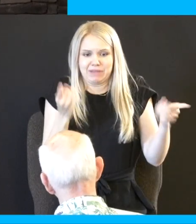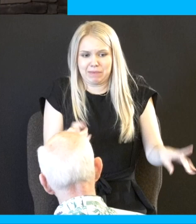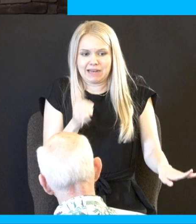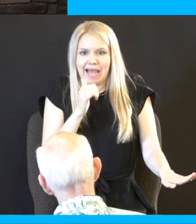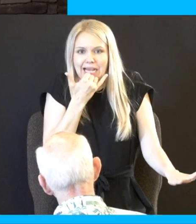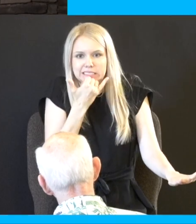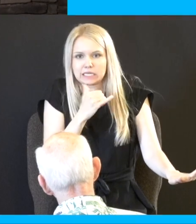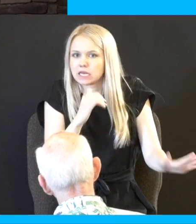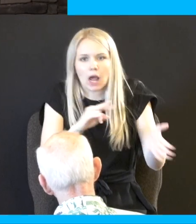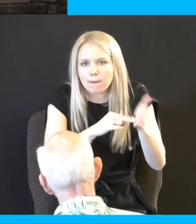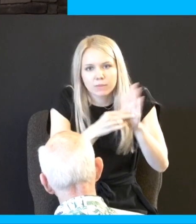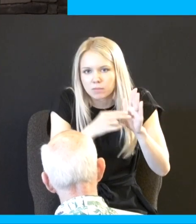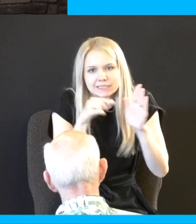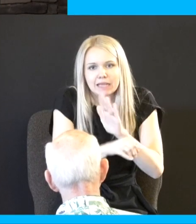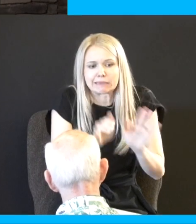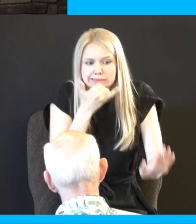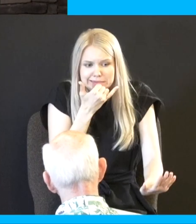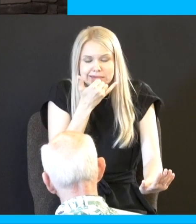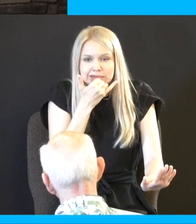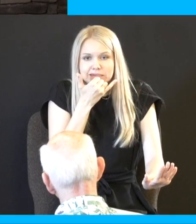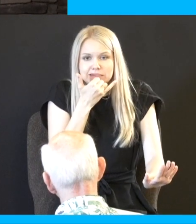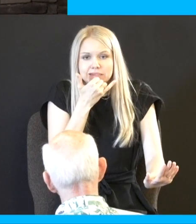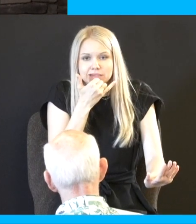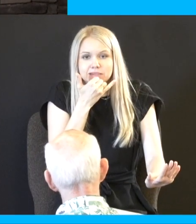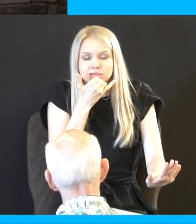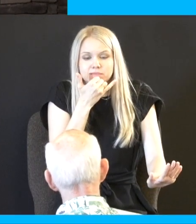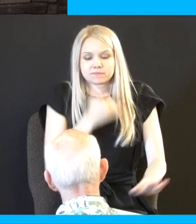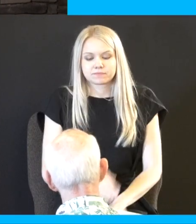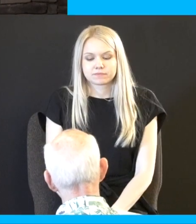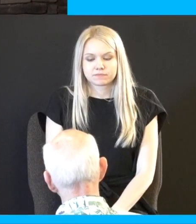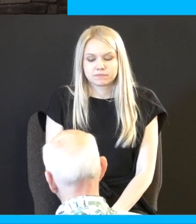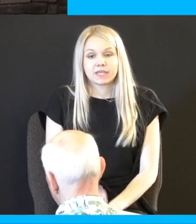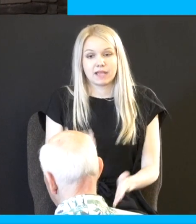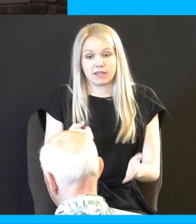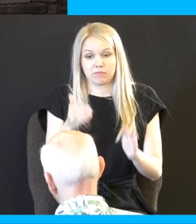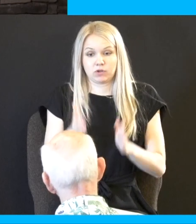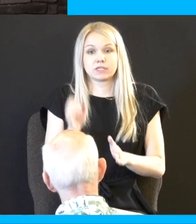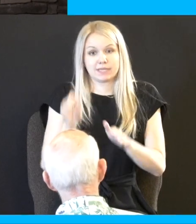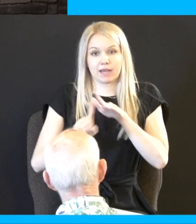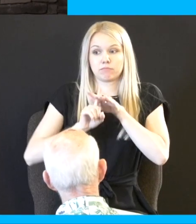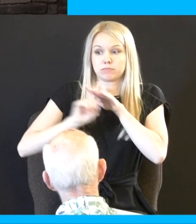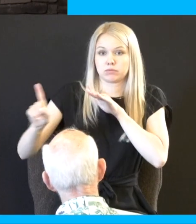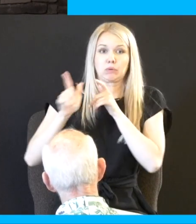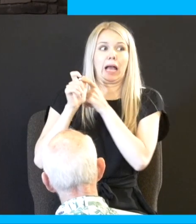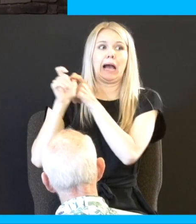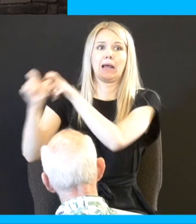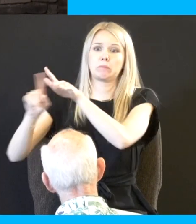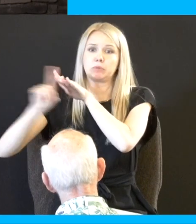accidental death then will I appoint thee a place whether he shall flee and they were called cities of refuge nice